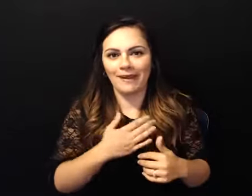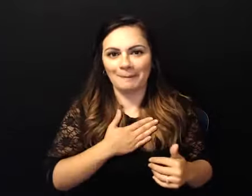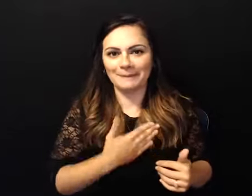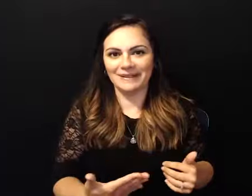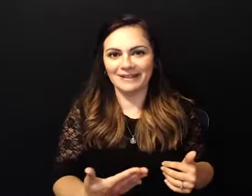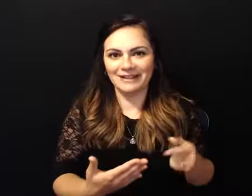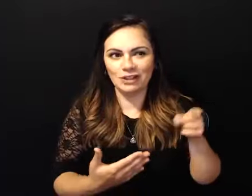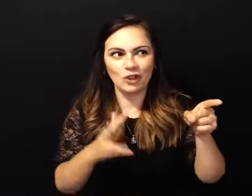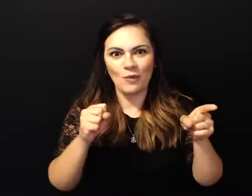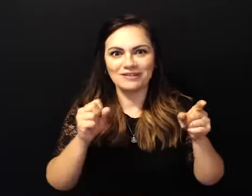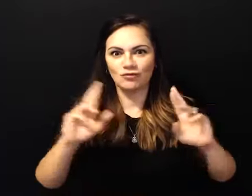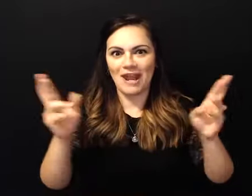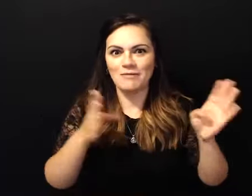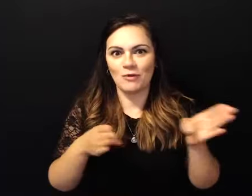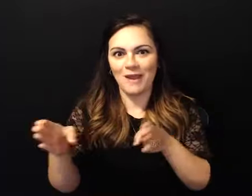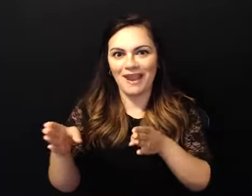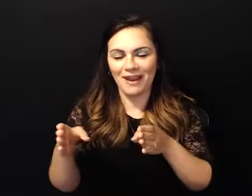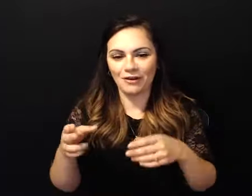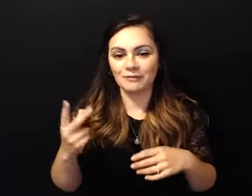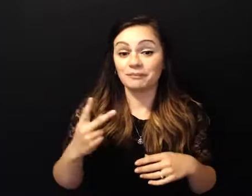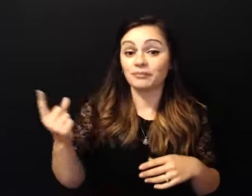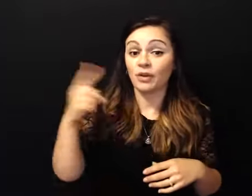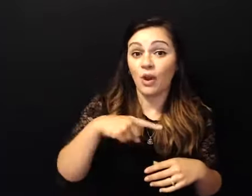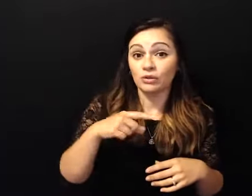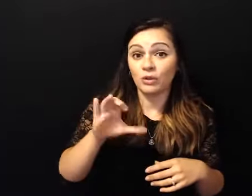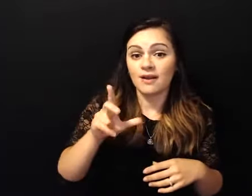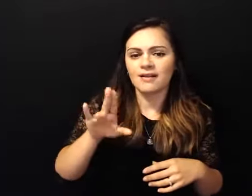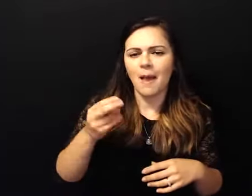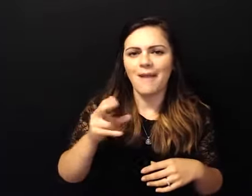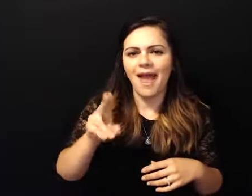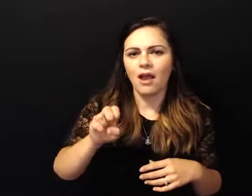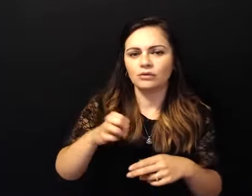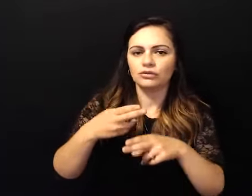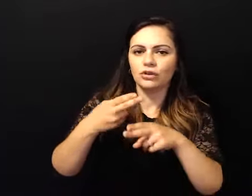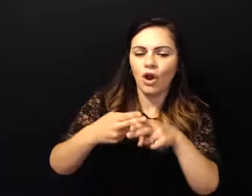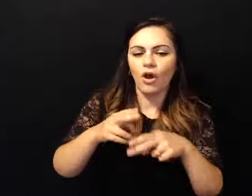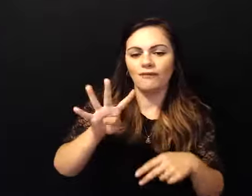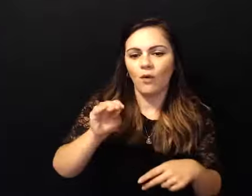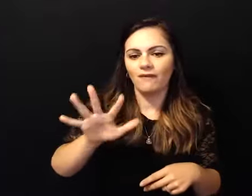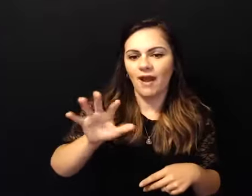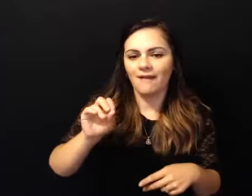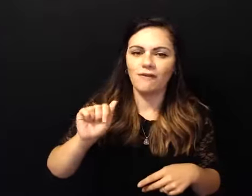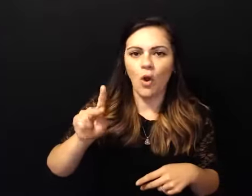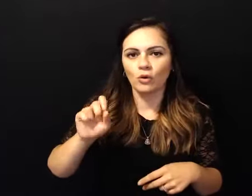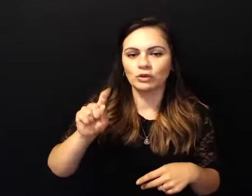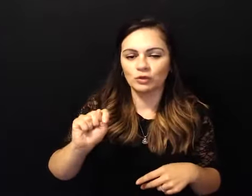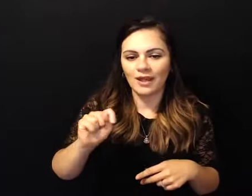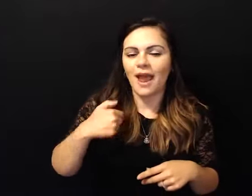a meeting at a clubhouse called 405 oak street the meeting it was a sunday she said i'll pick you up at seven o'clock for a 7 30 meeting and